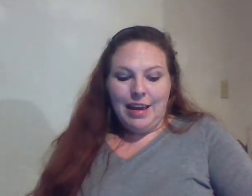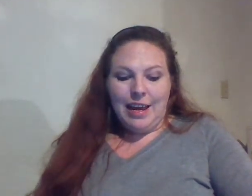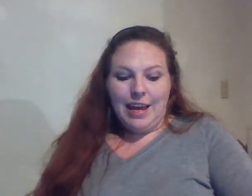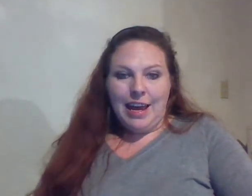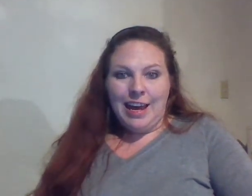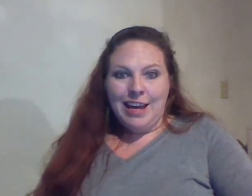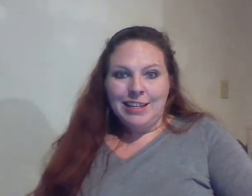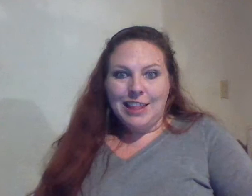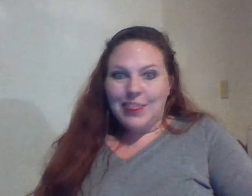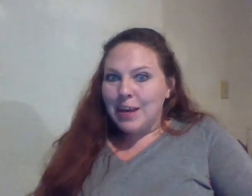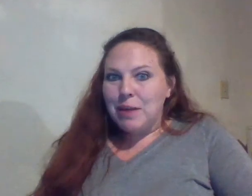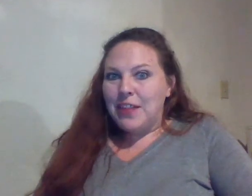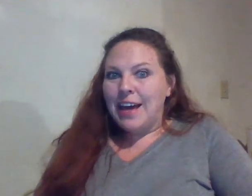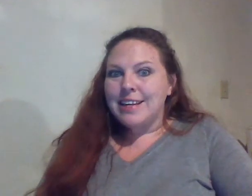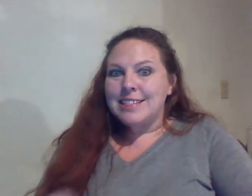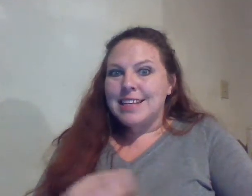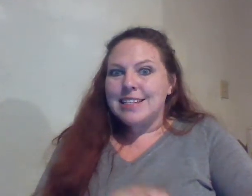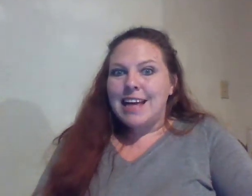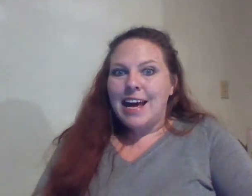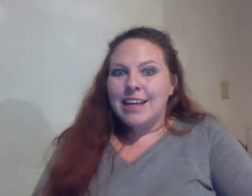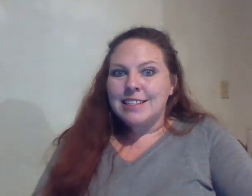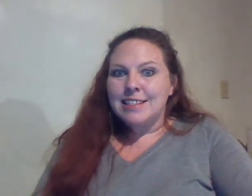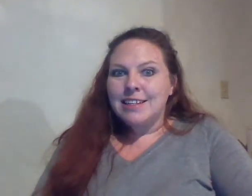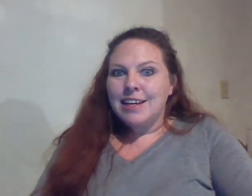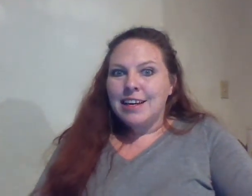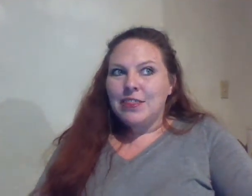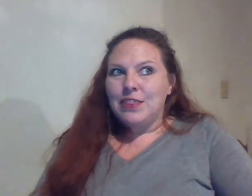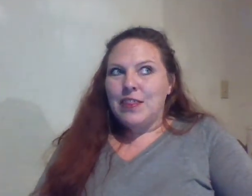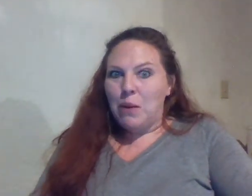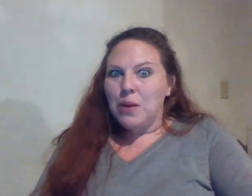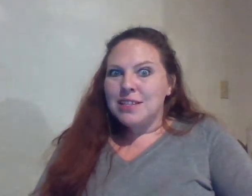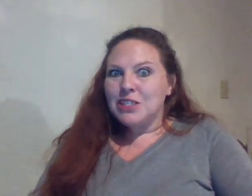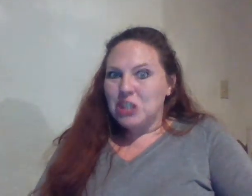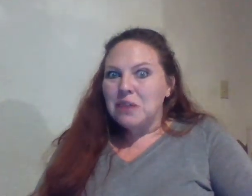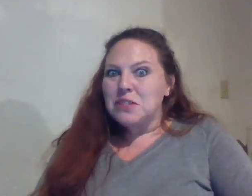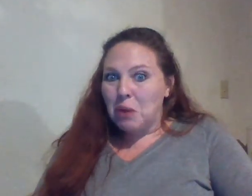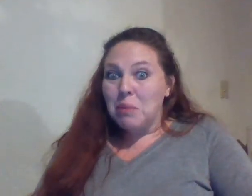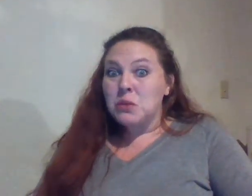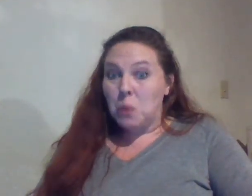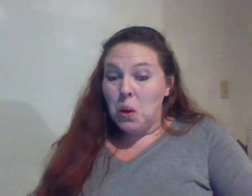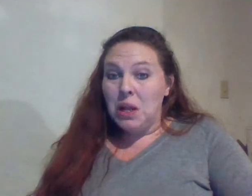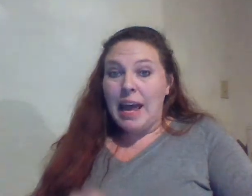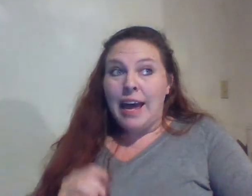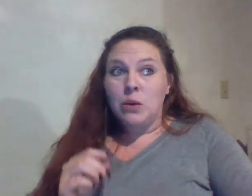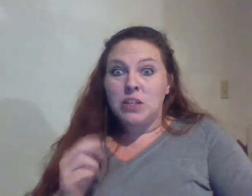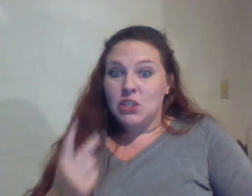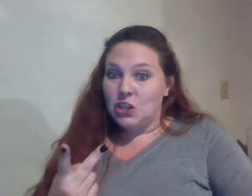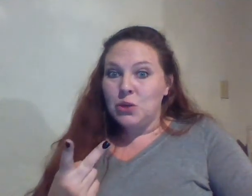and the thing about that is is that that was the sheriff's department's role and it was the two